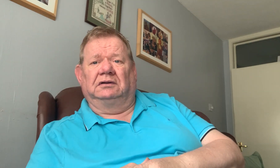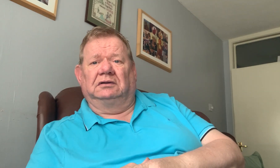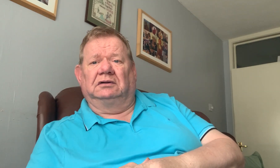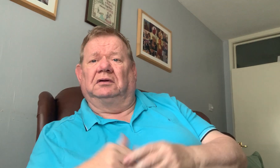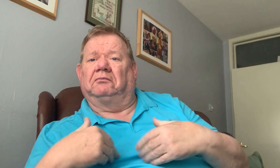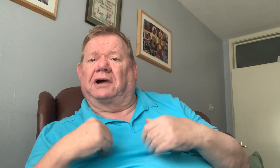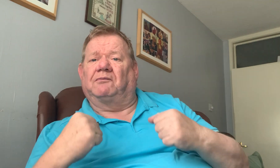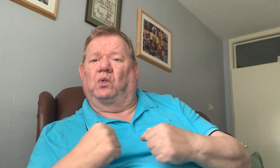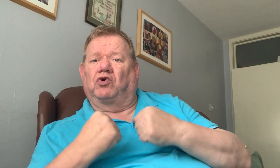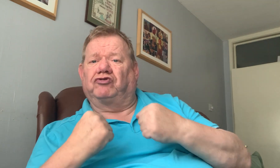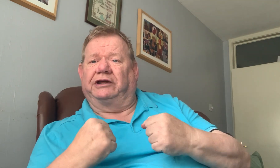So, um,